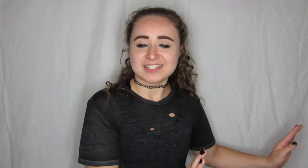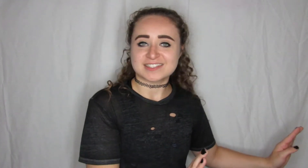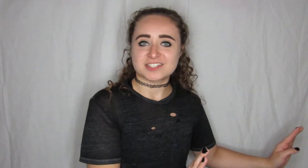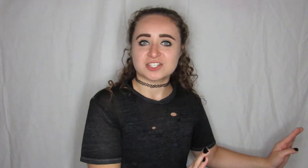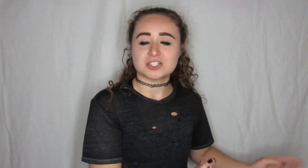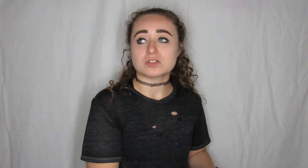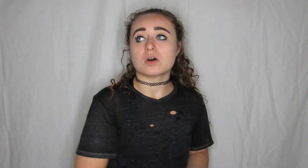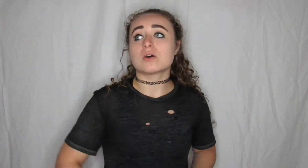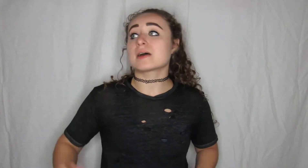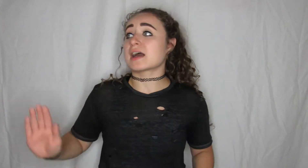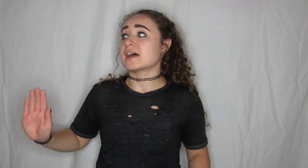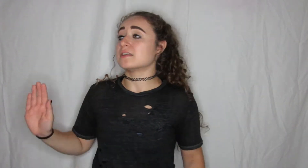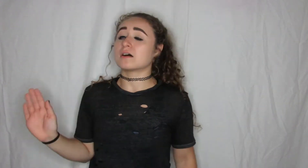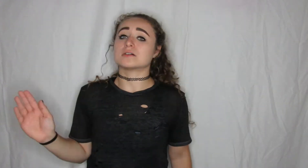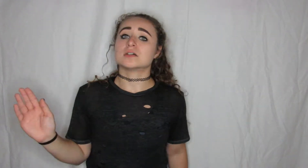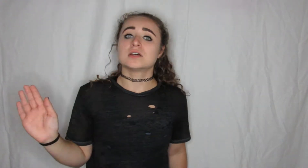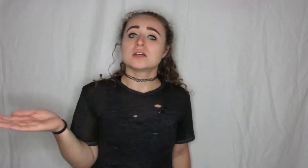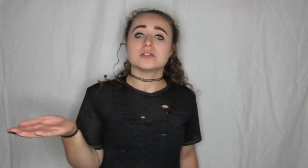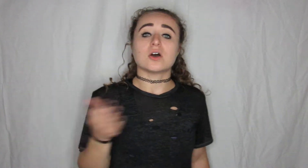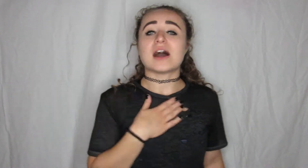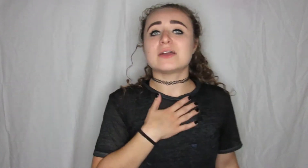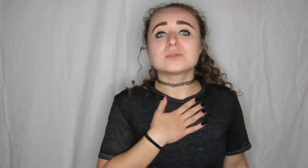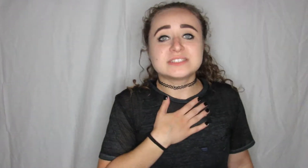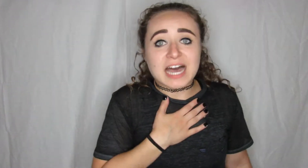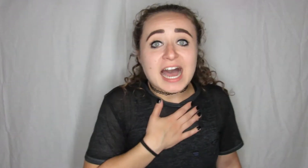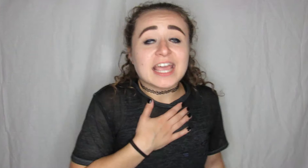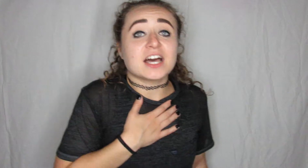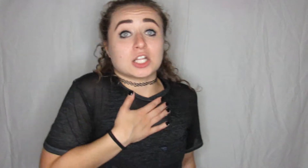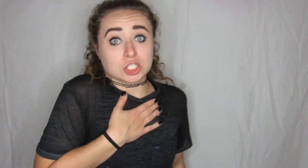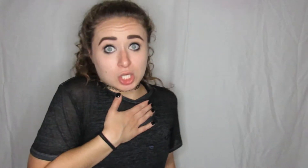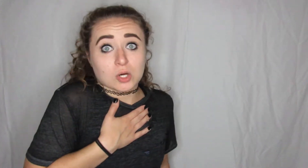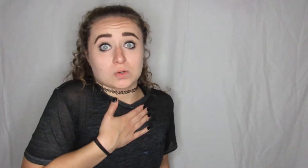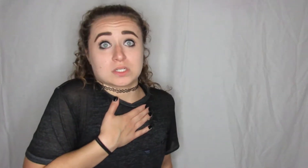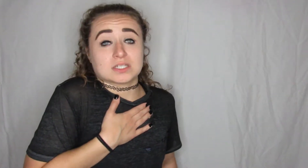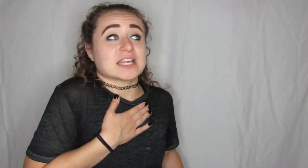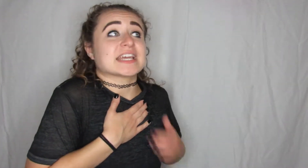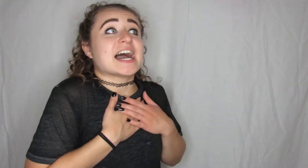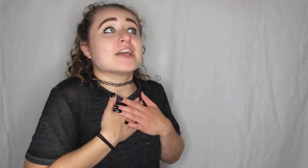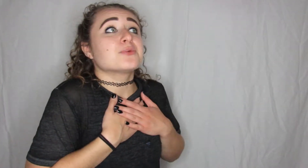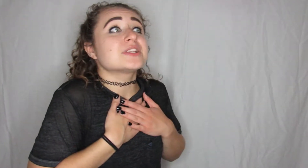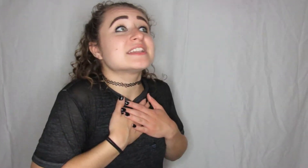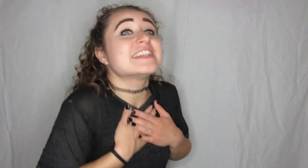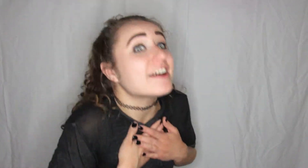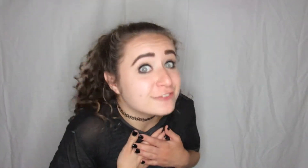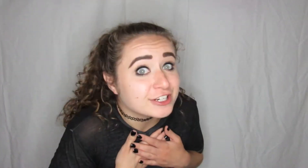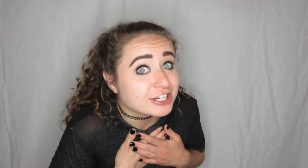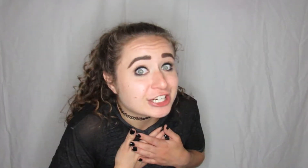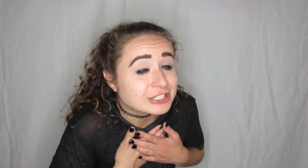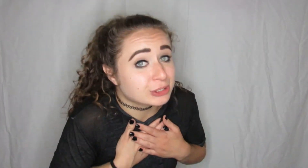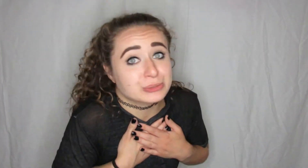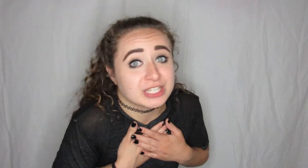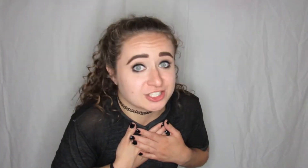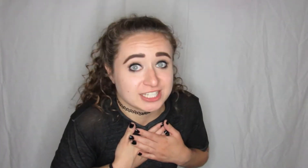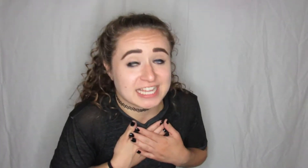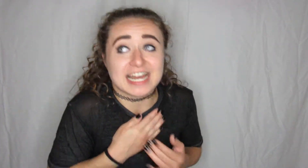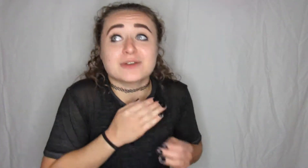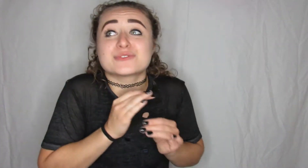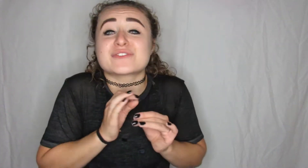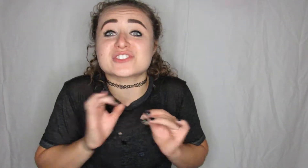like six years oh my god no no I will die alone like I will never go through that shit again I will never